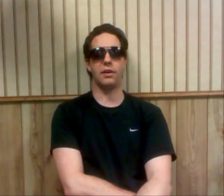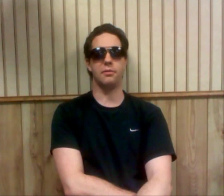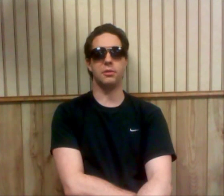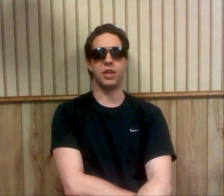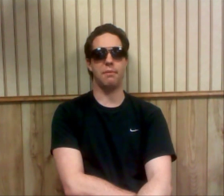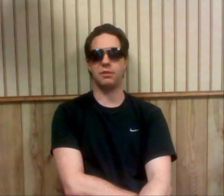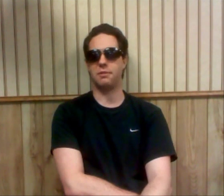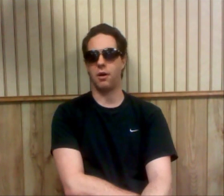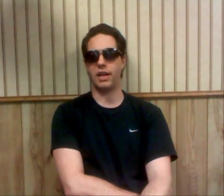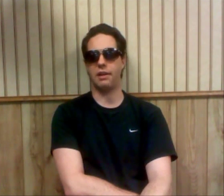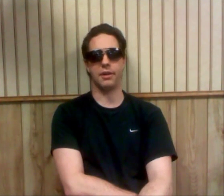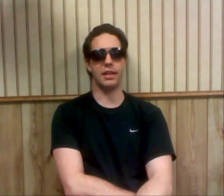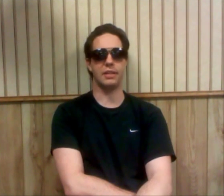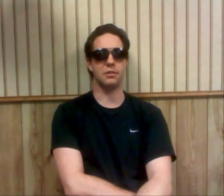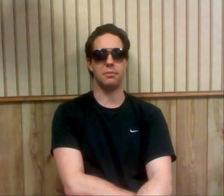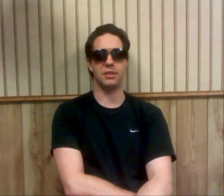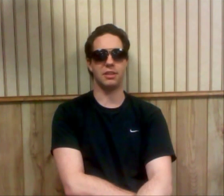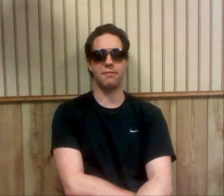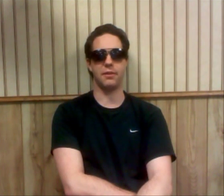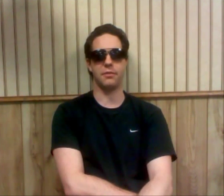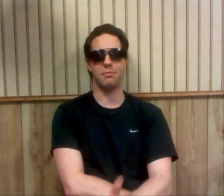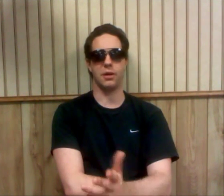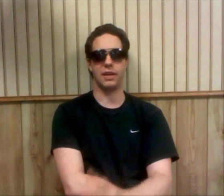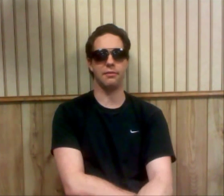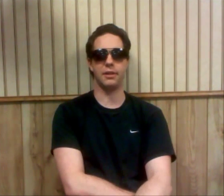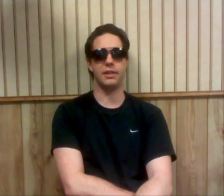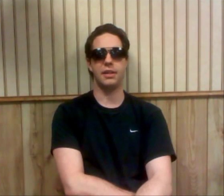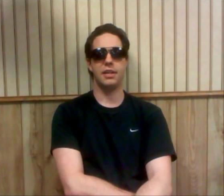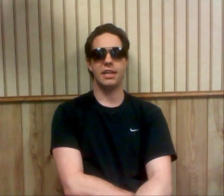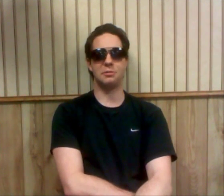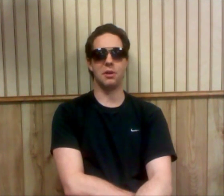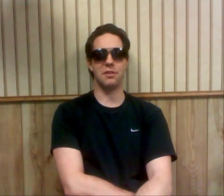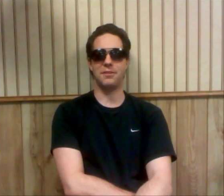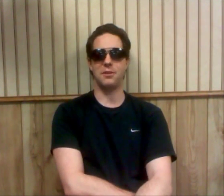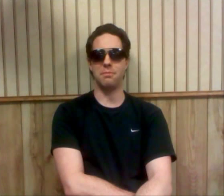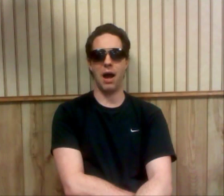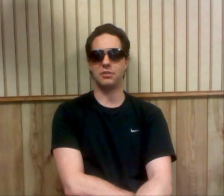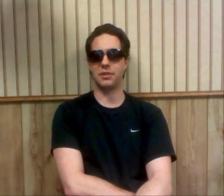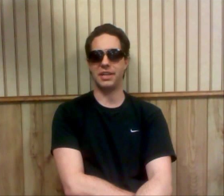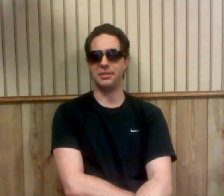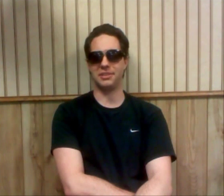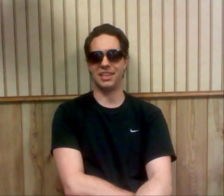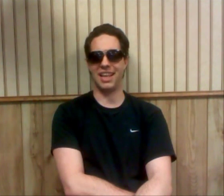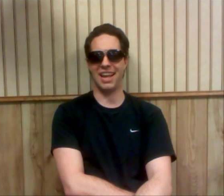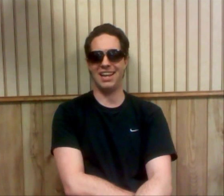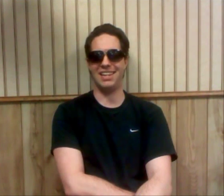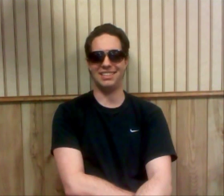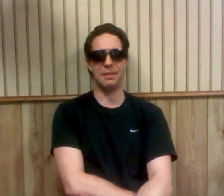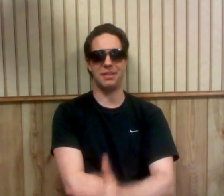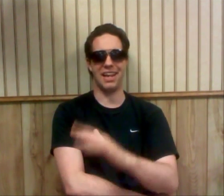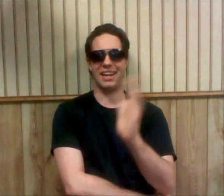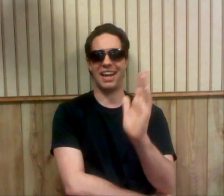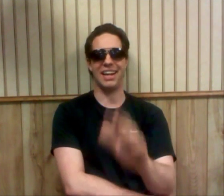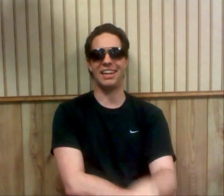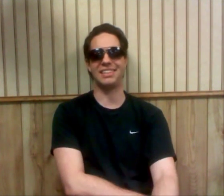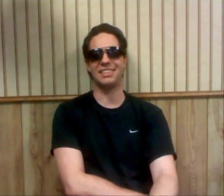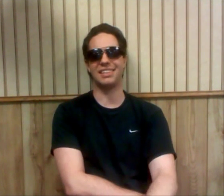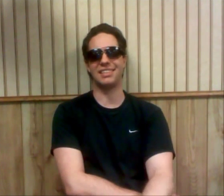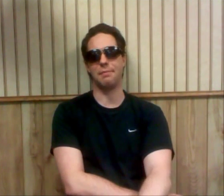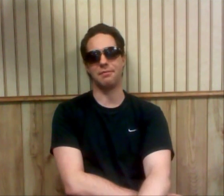was Sheamus and Mark Henry, and that's only because I figured Mark Henry is one of the few monster heels that they seem to dedicate any type of